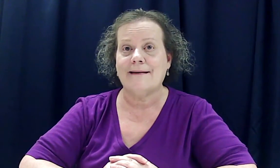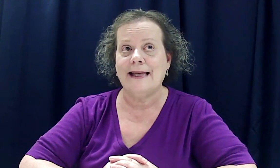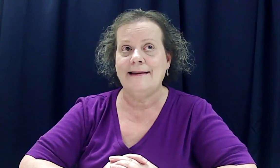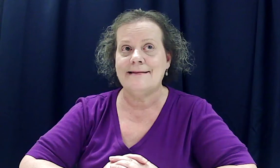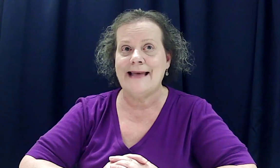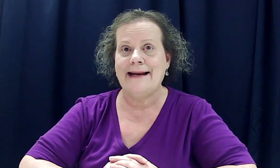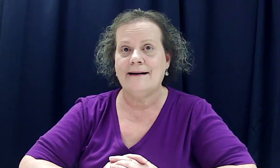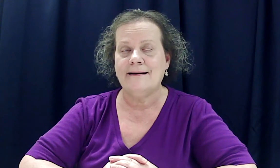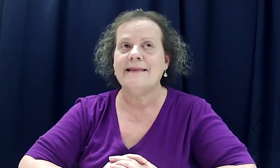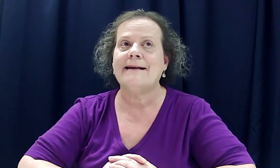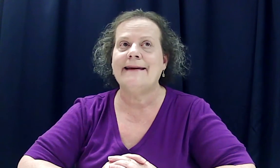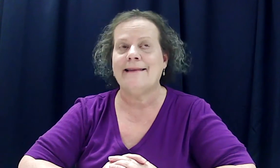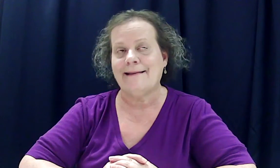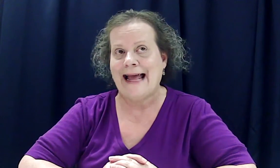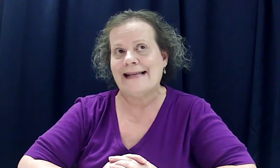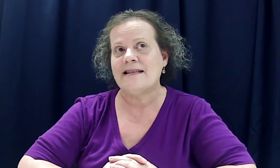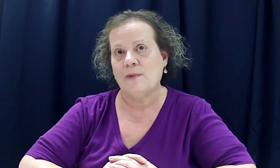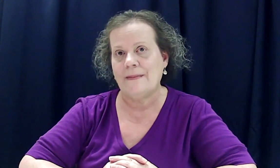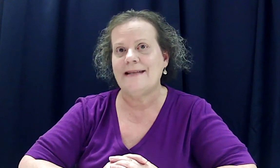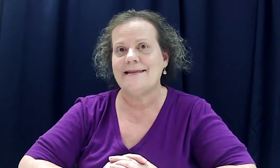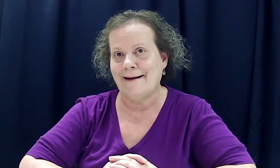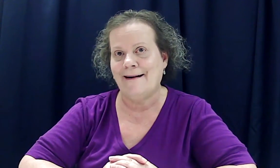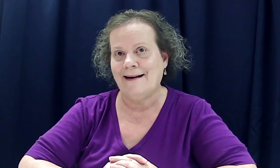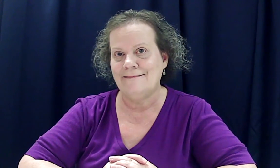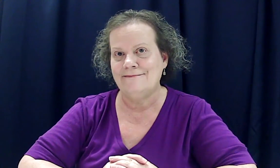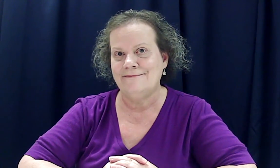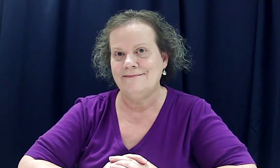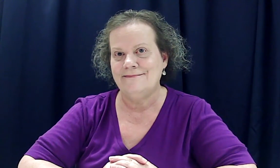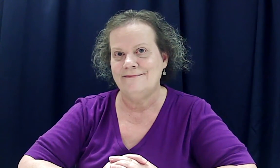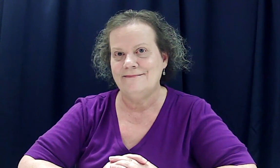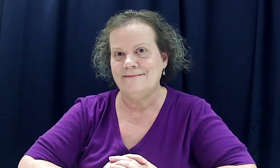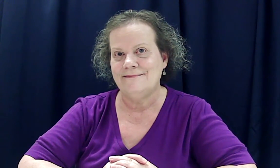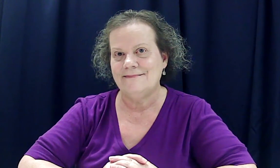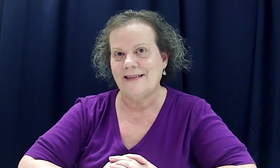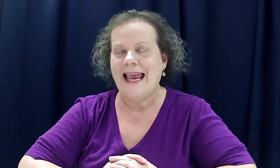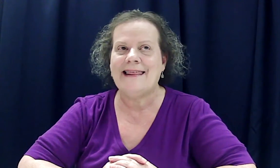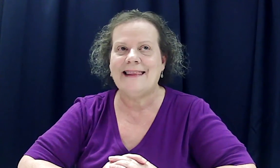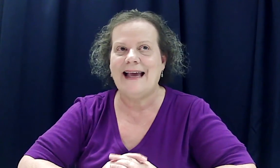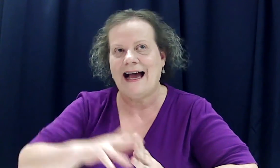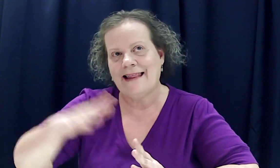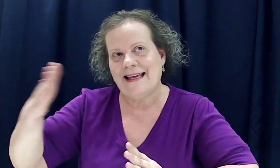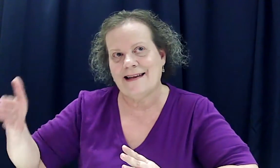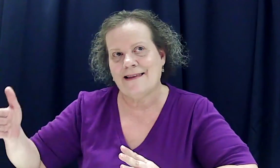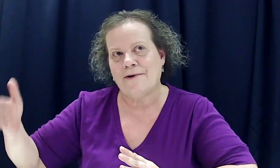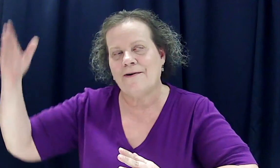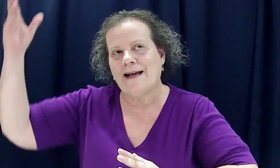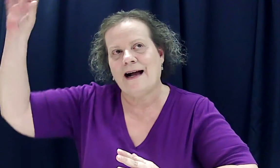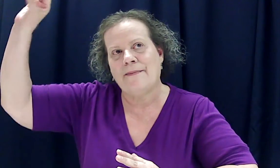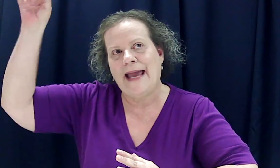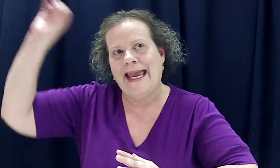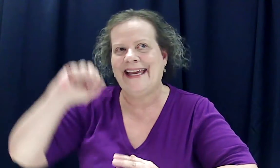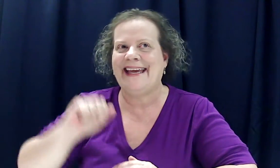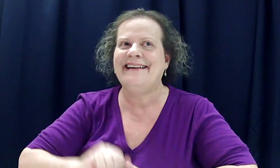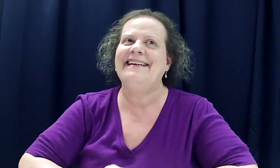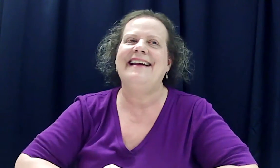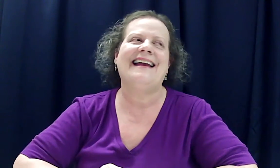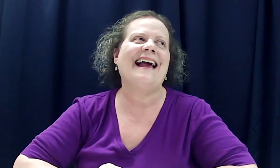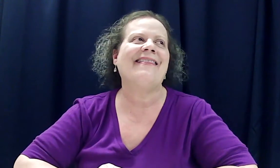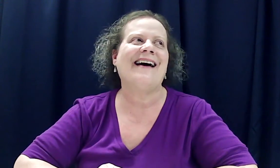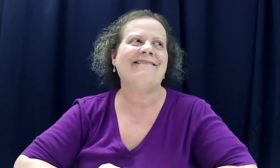keys later, they're in the last women's stall on the end of the road hanging. And I thought it